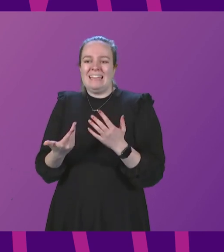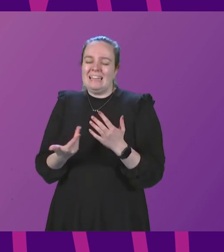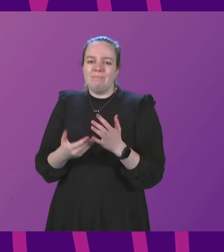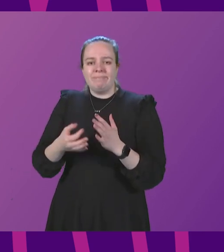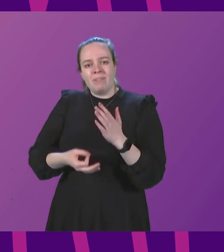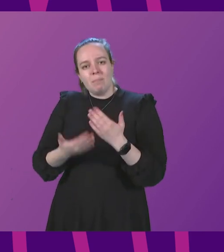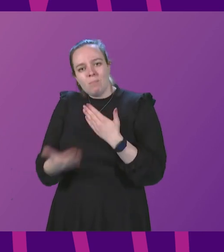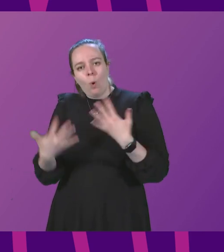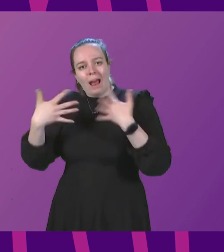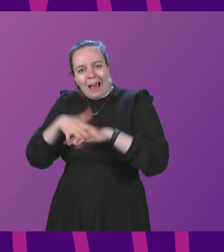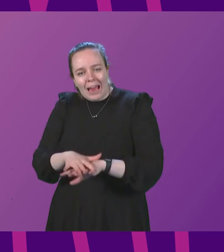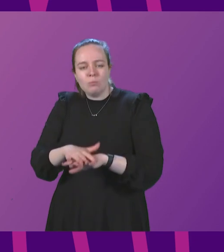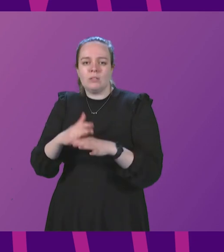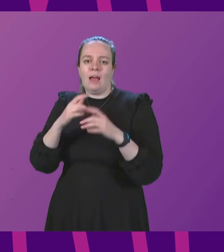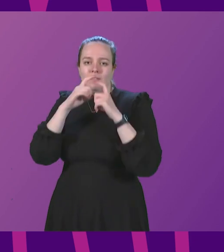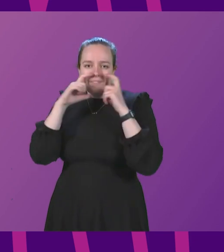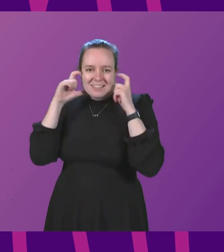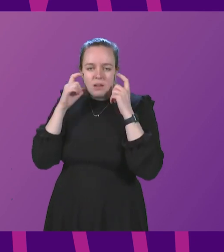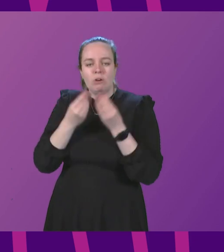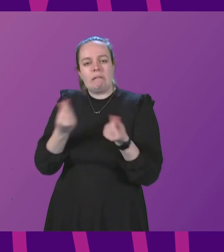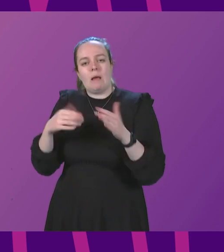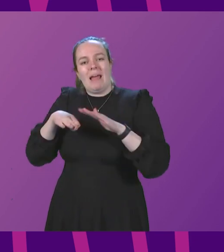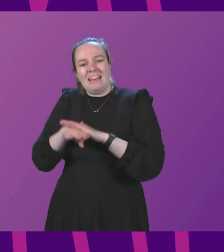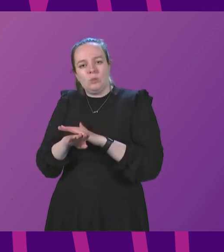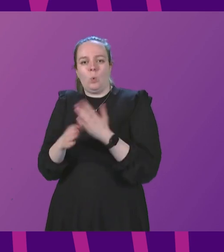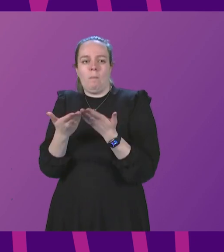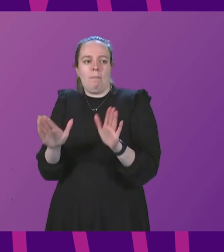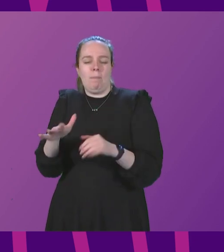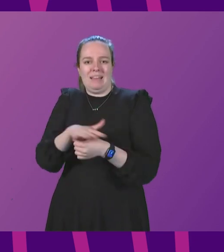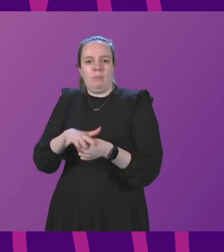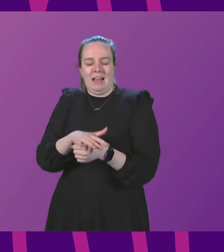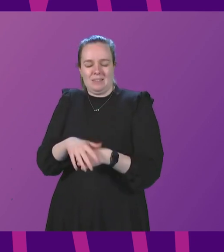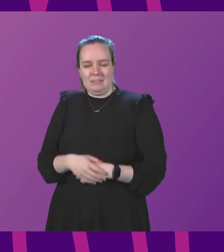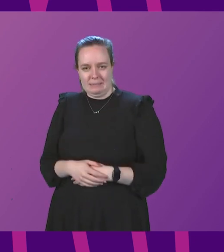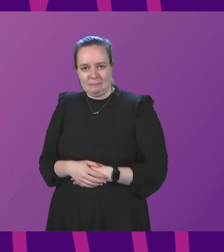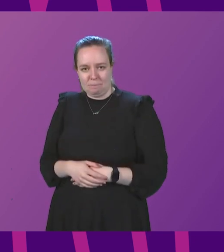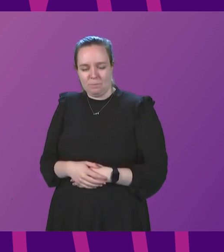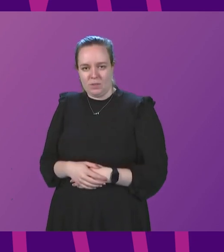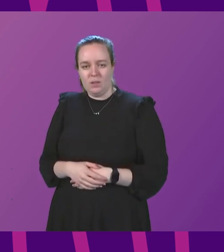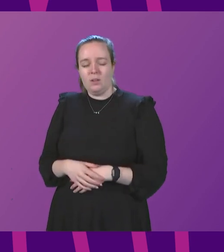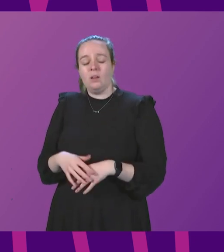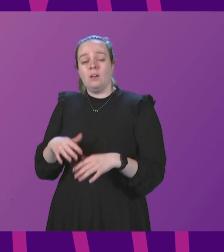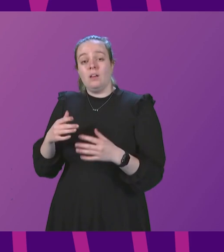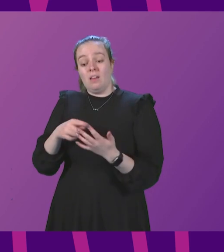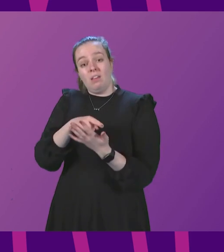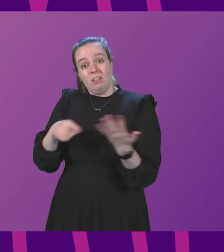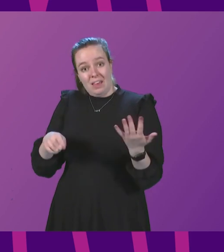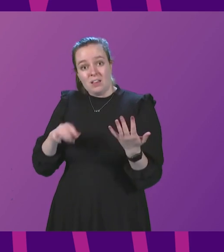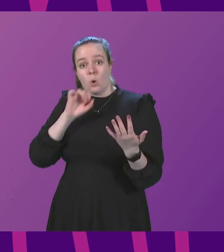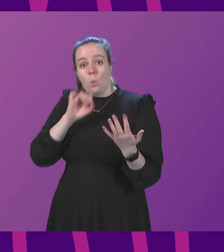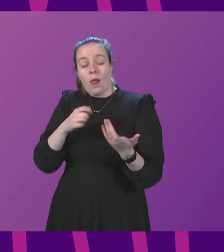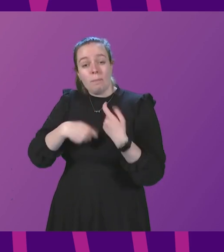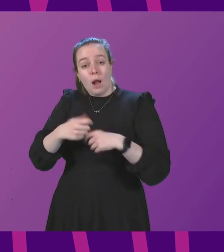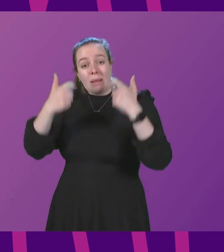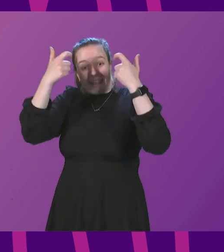working and the use of face coverings in some indoor public places. It is less likely that any of these measures will be